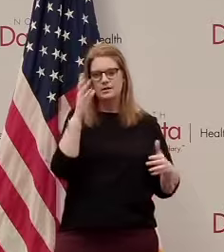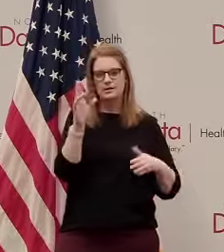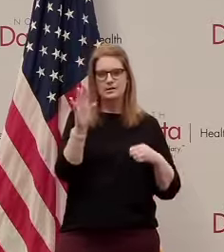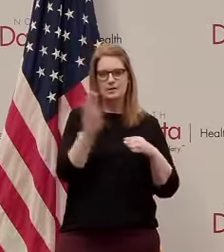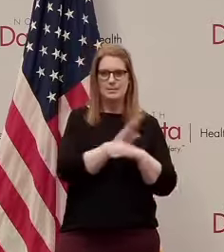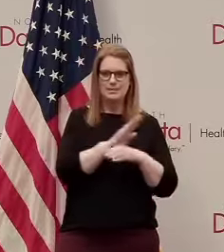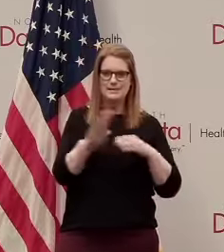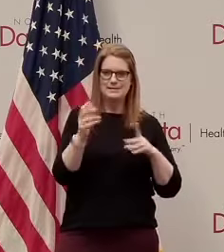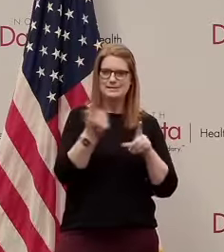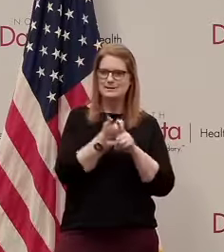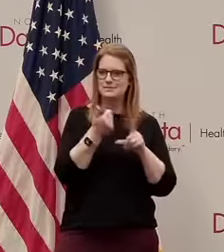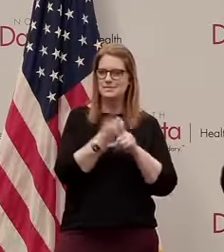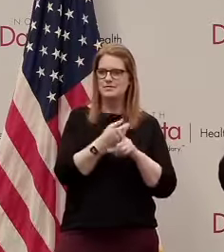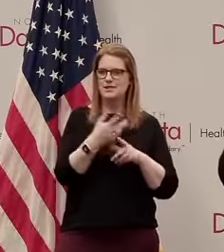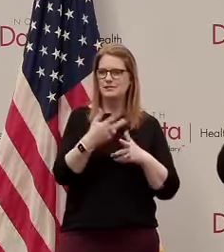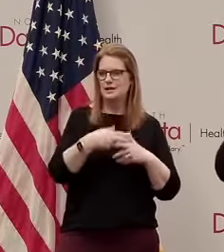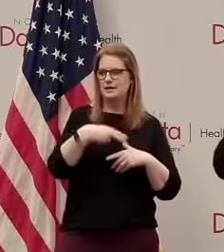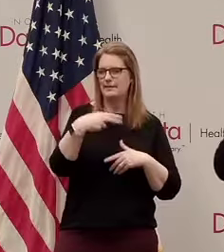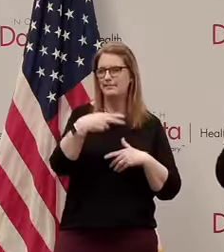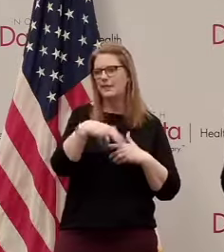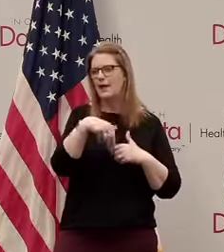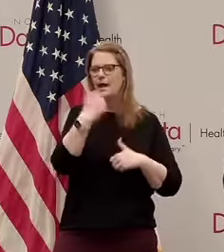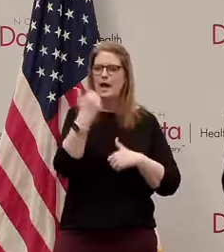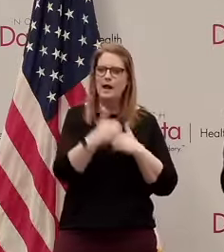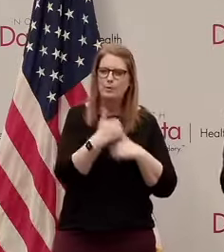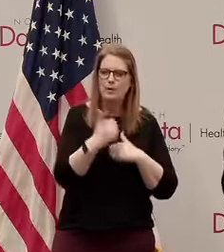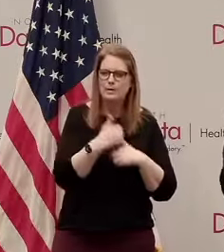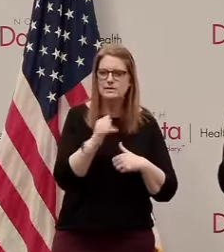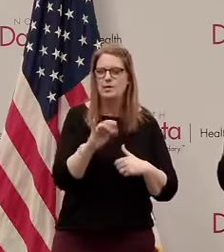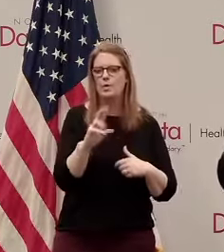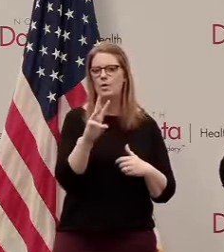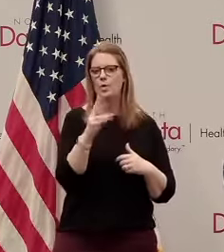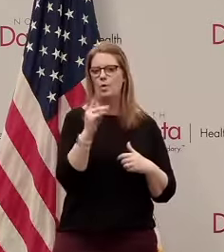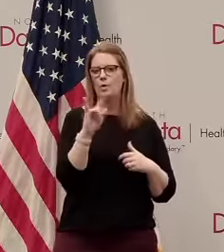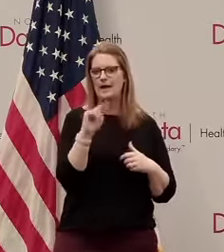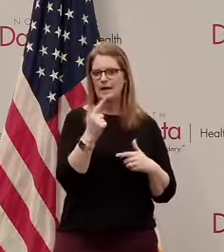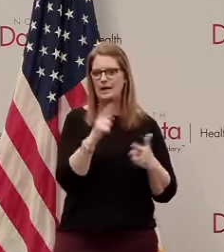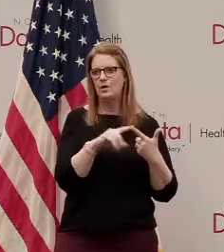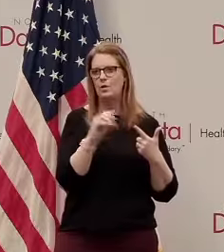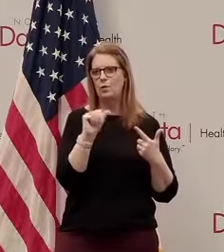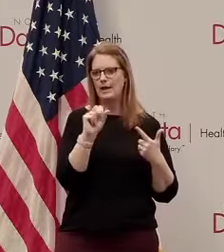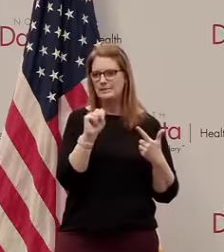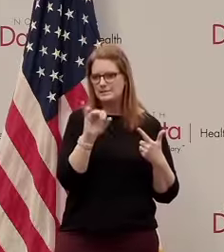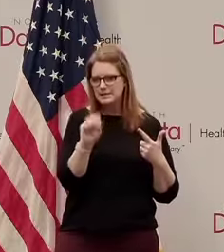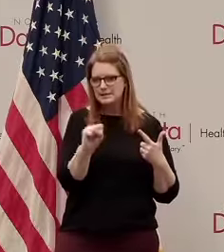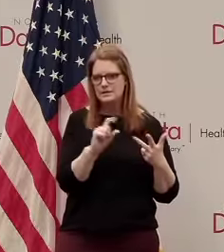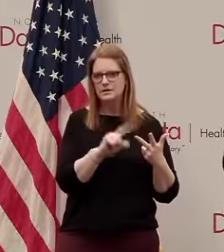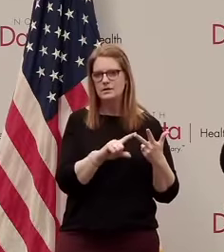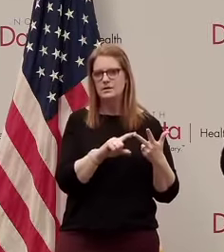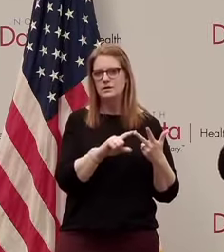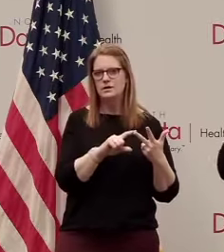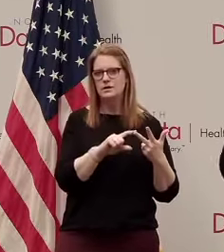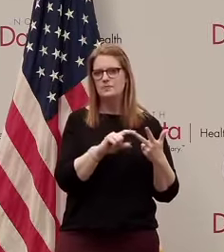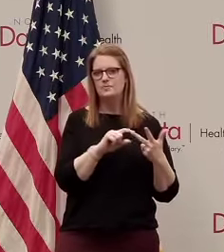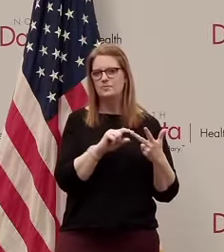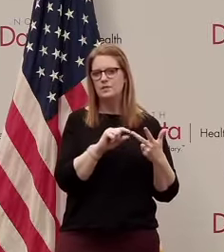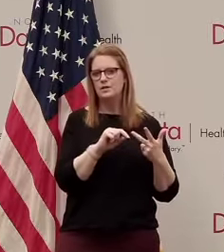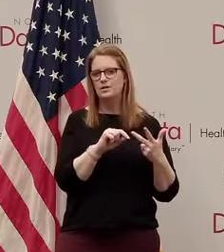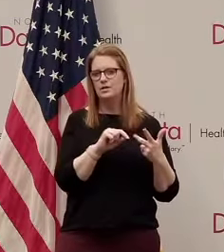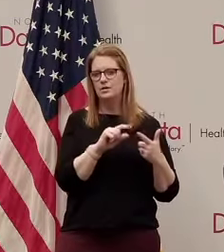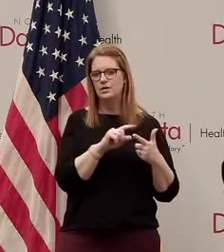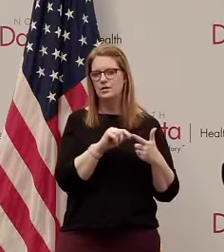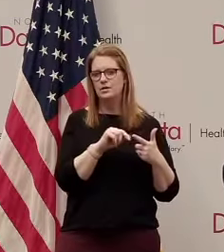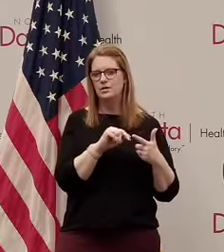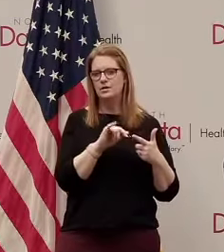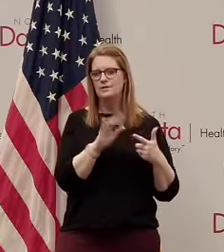many of our companies this is where this is where a company like Whiting or Oasis companies that do business